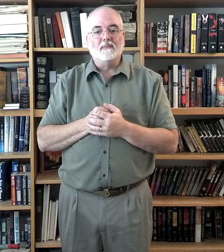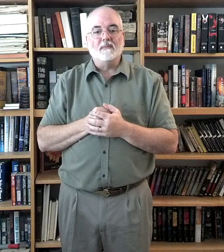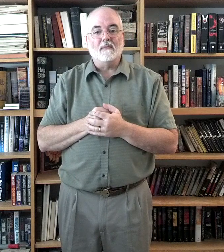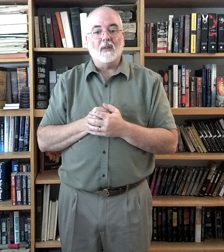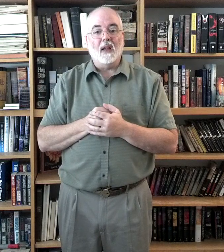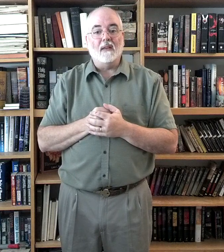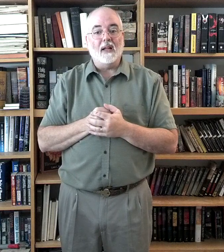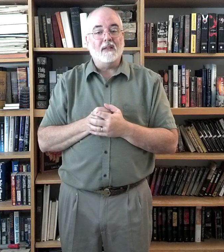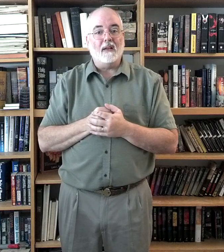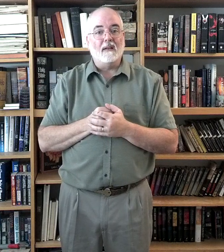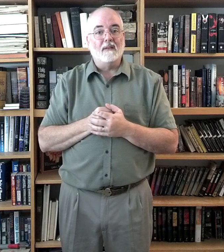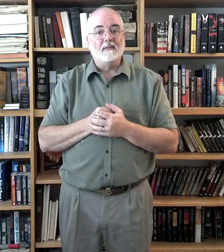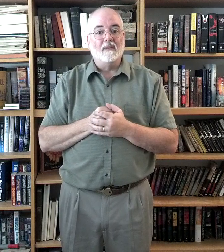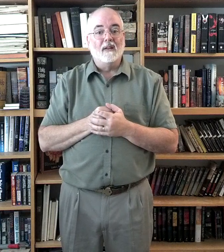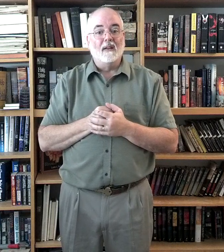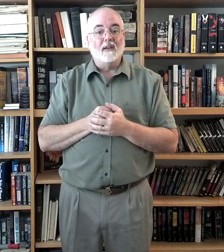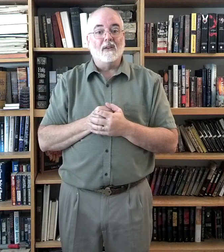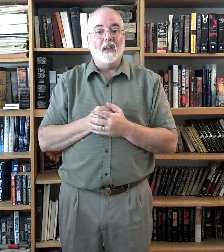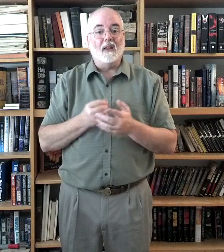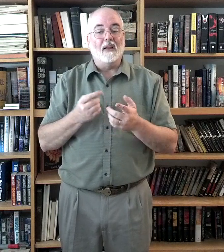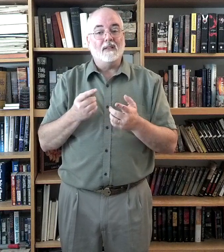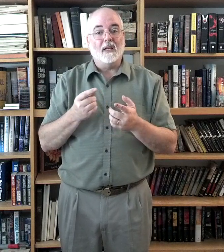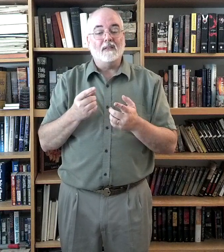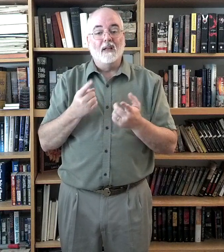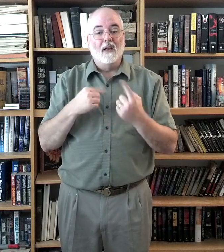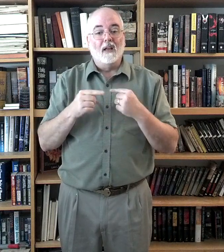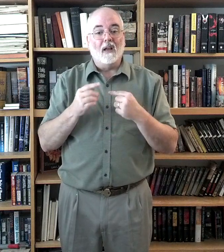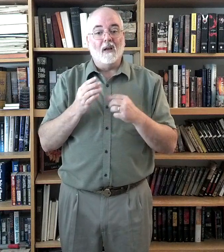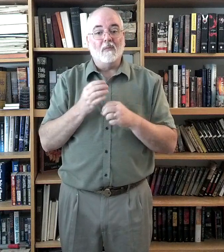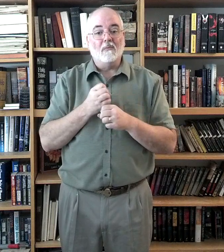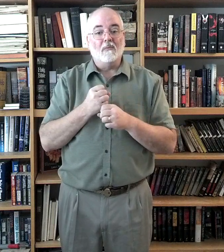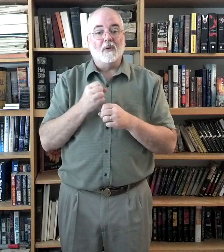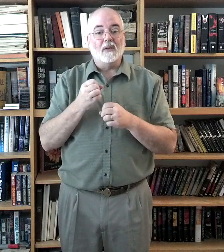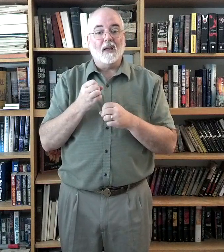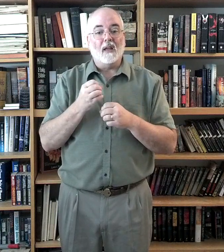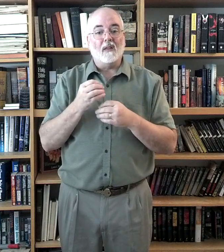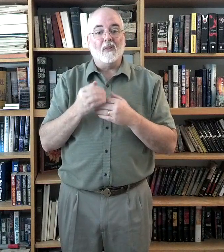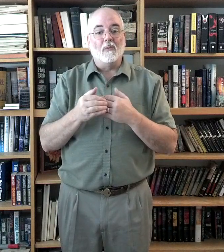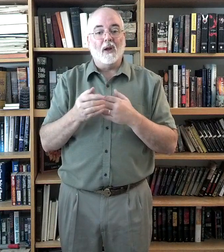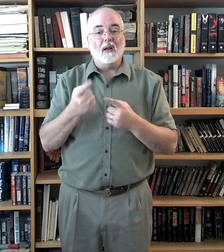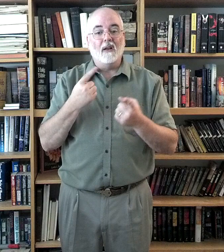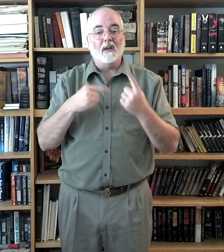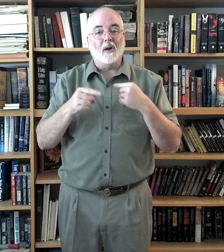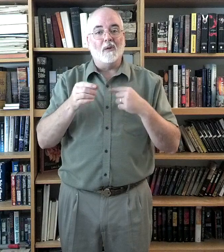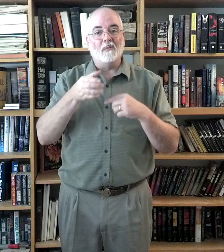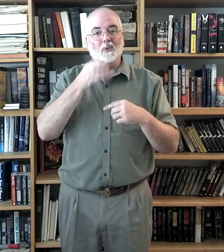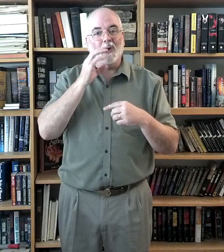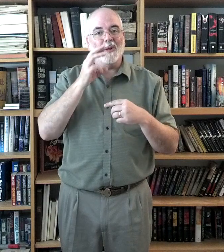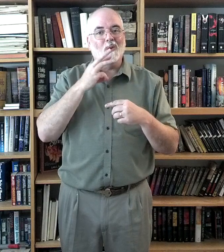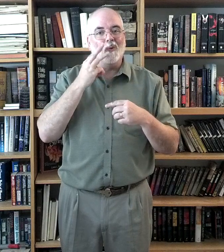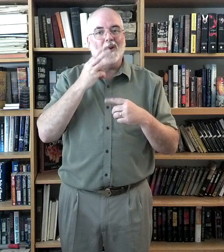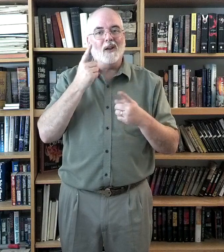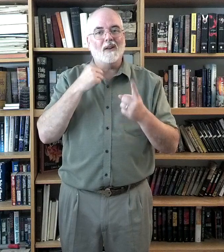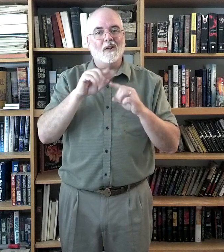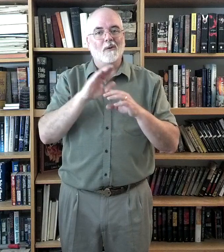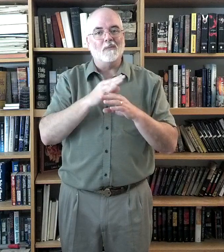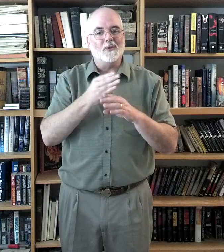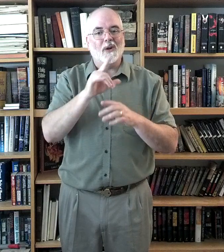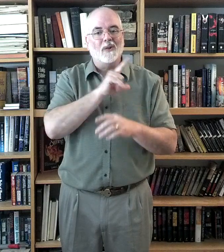And that's it. Okay? And then it says, come take the bread. Come drink the wine. Come share the